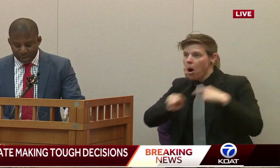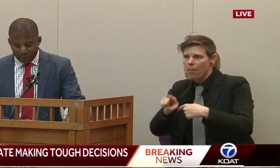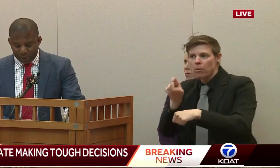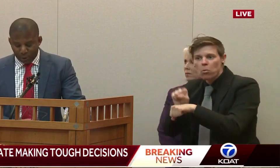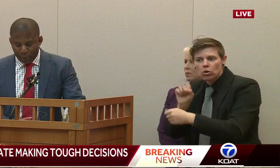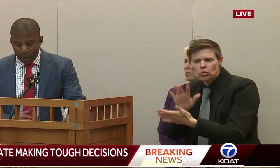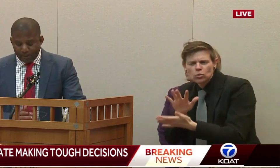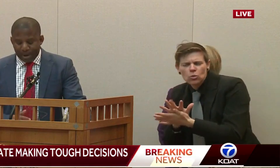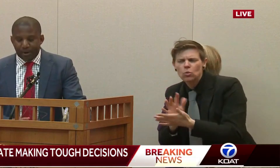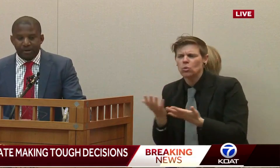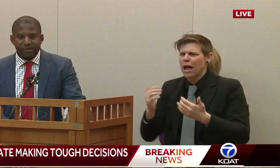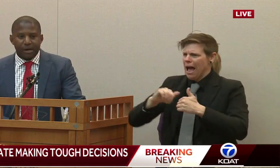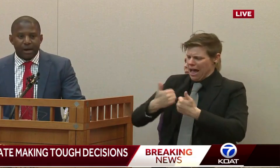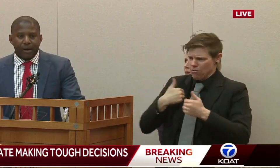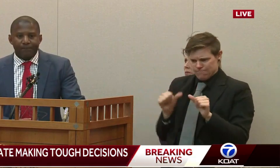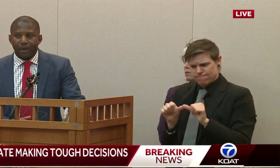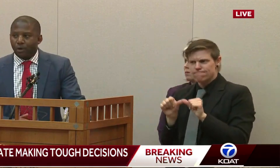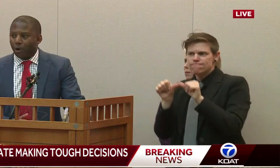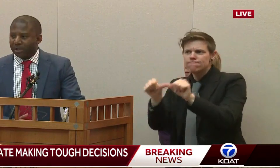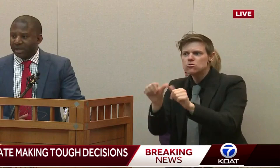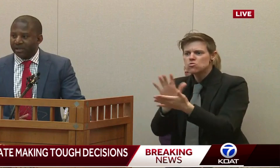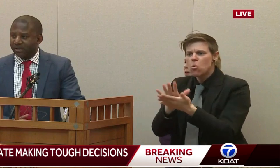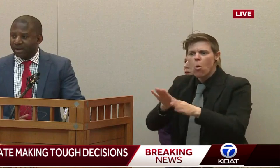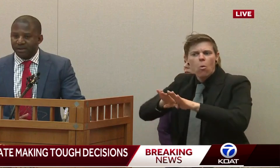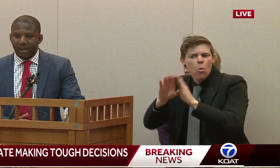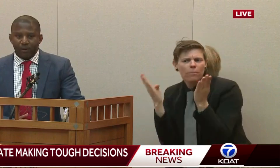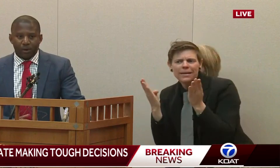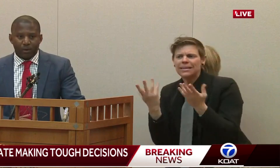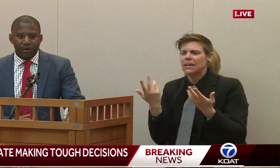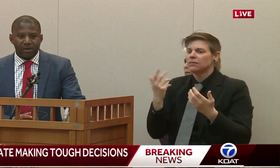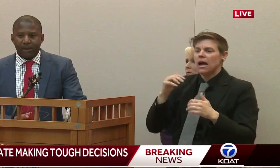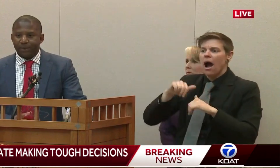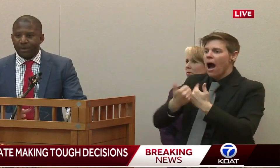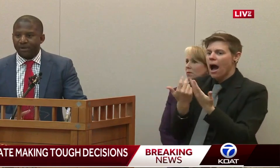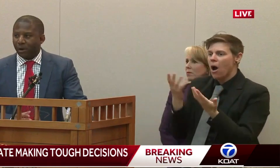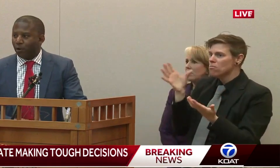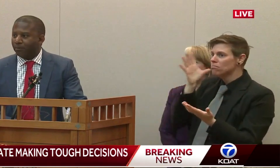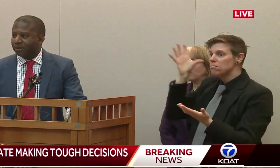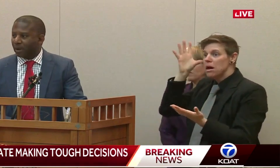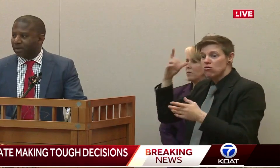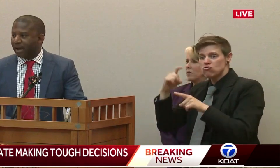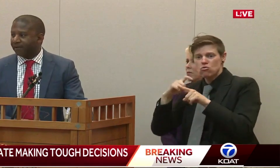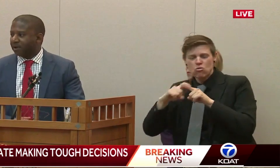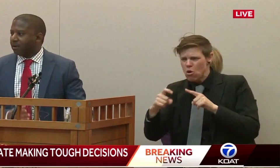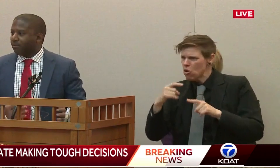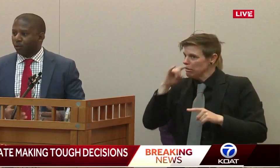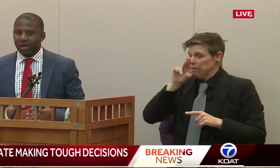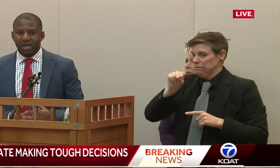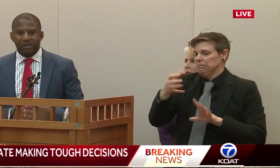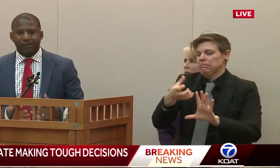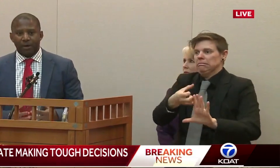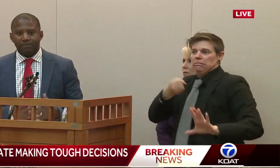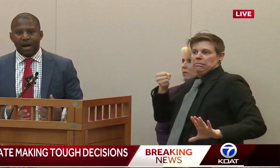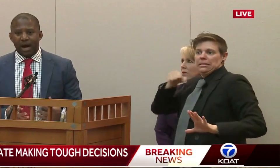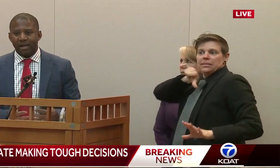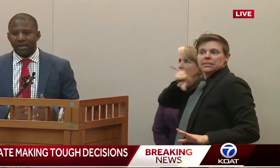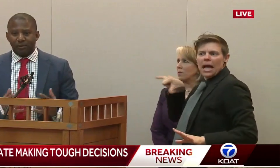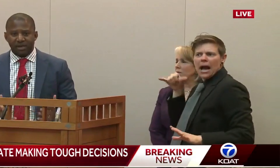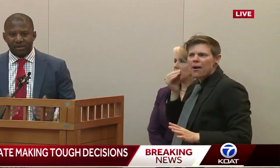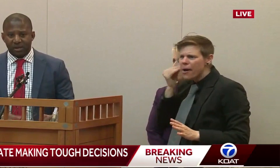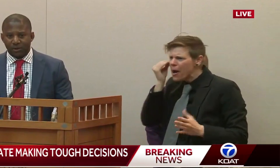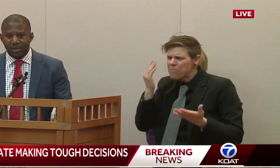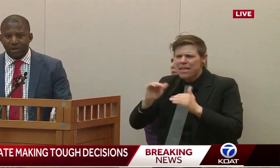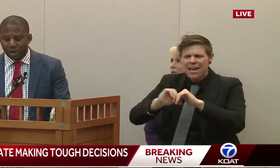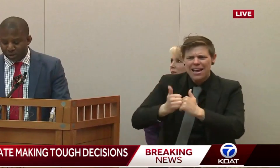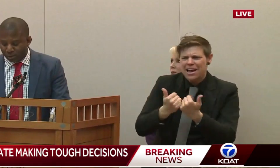schools to parents calling in and saying that they were going to keep their kids home so that we'd have more kids falling behind